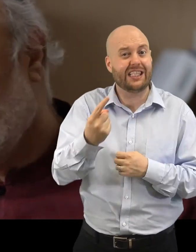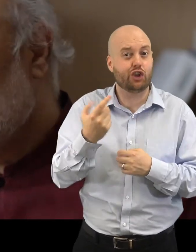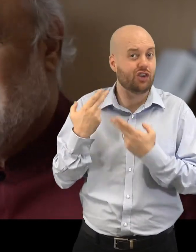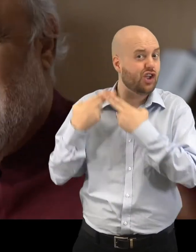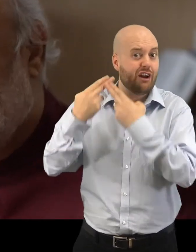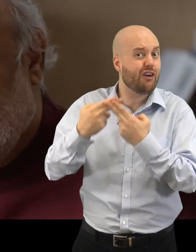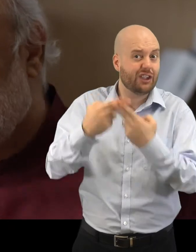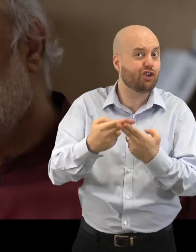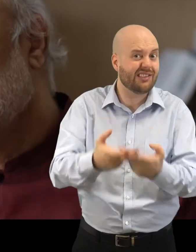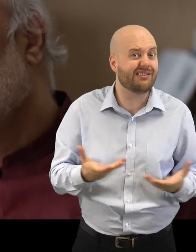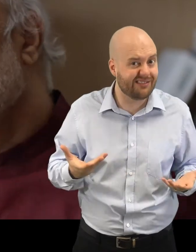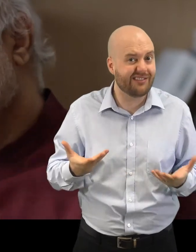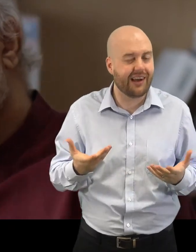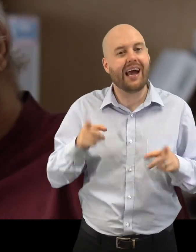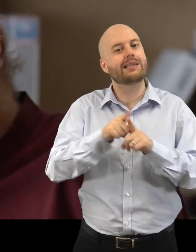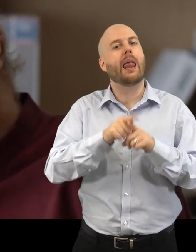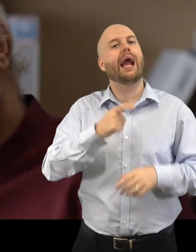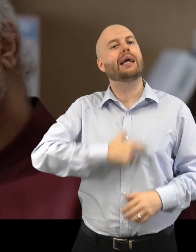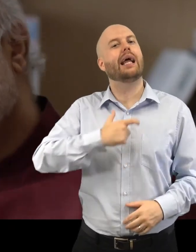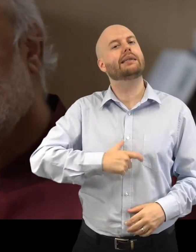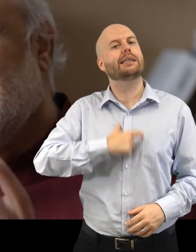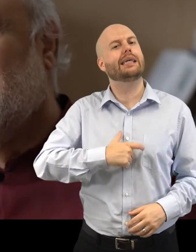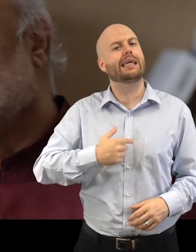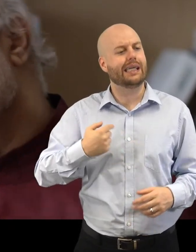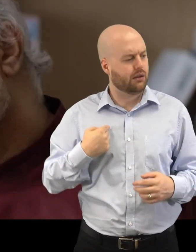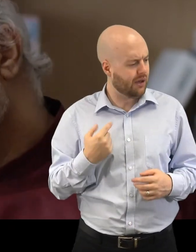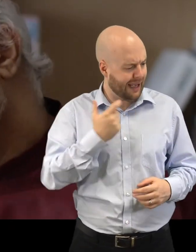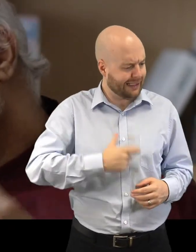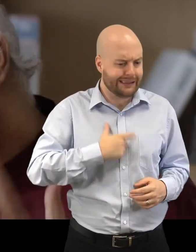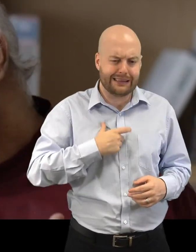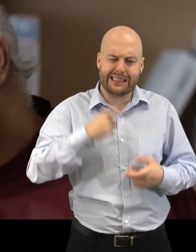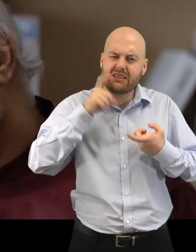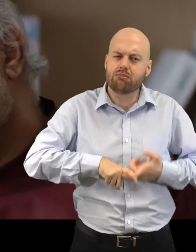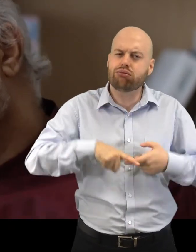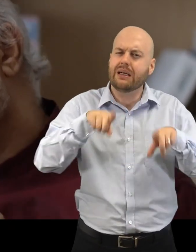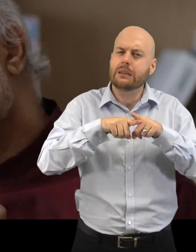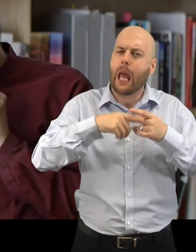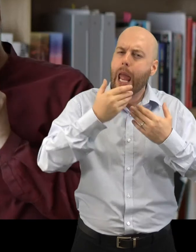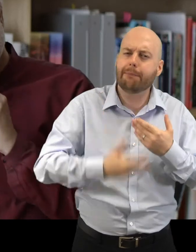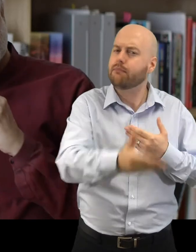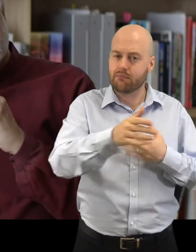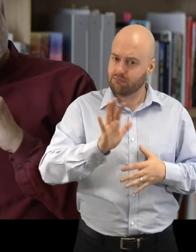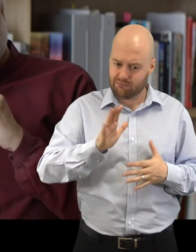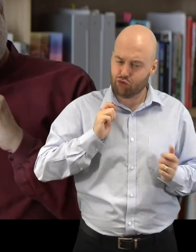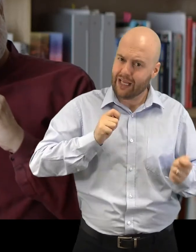It's like identity. These are not found definitions, but these are constructed definitions. And so by